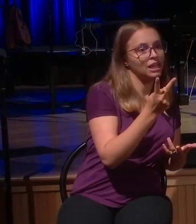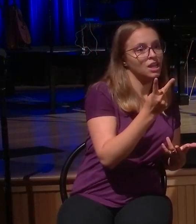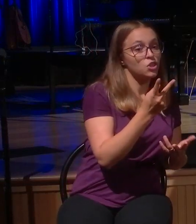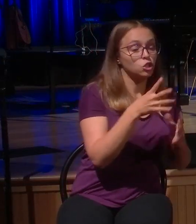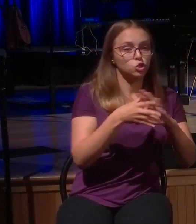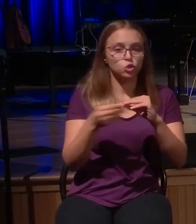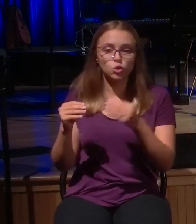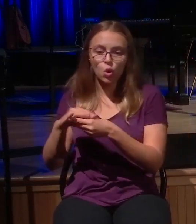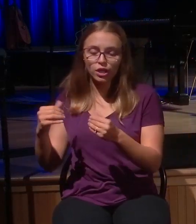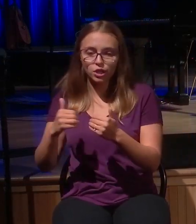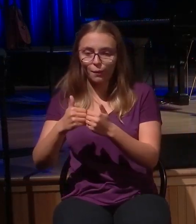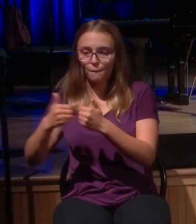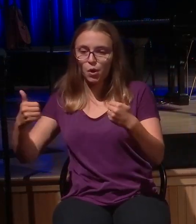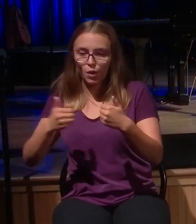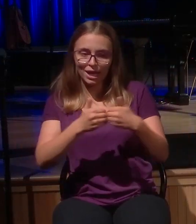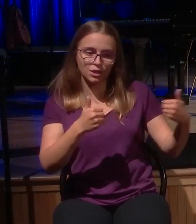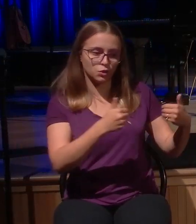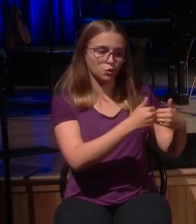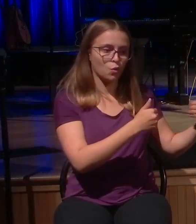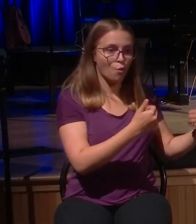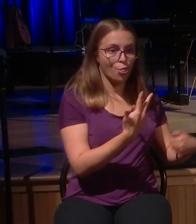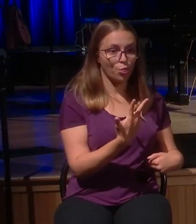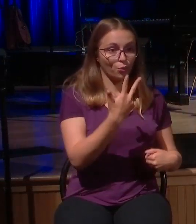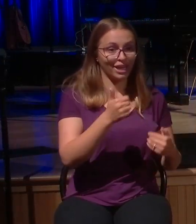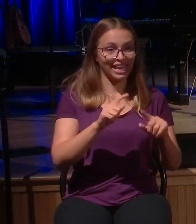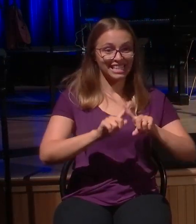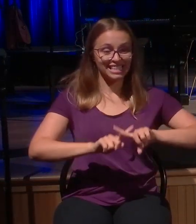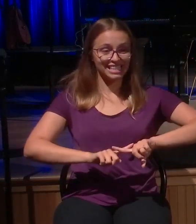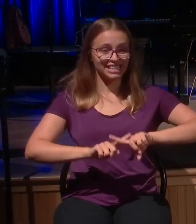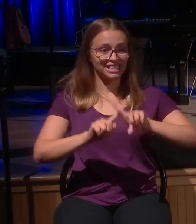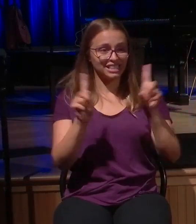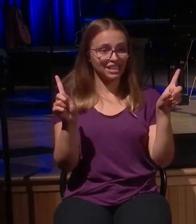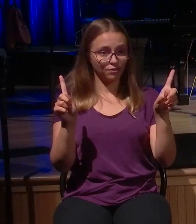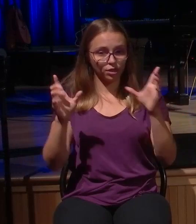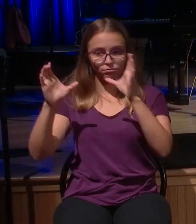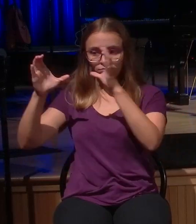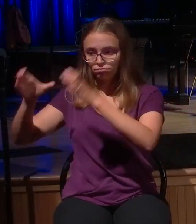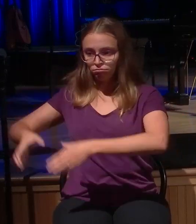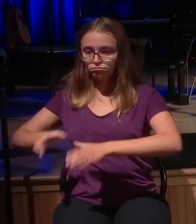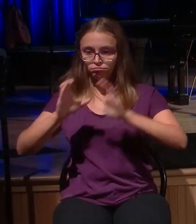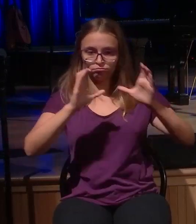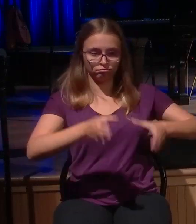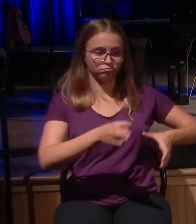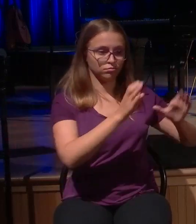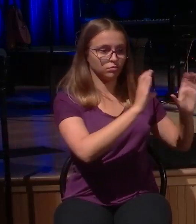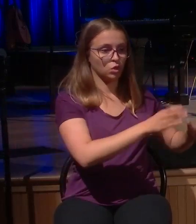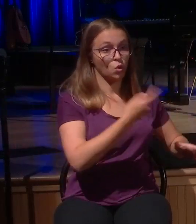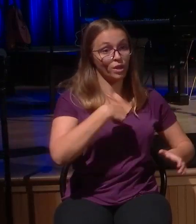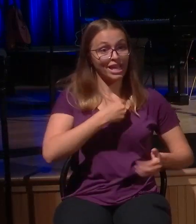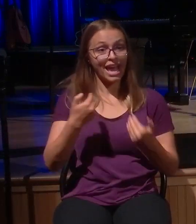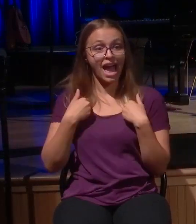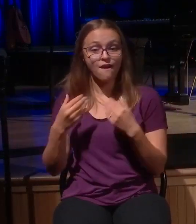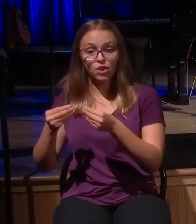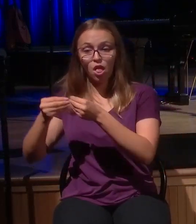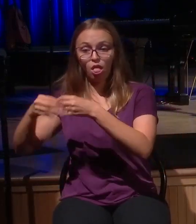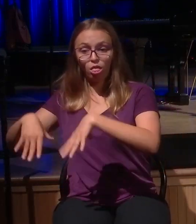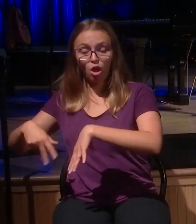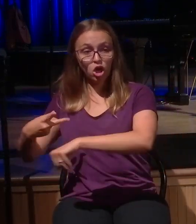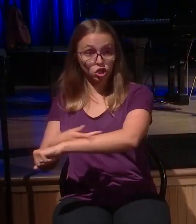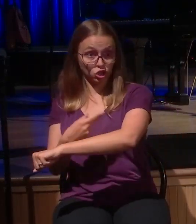up into three unique categories. And here we have it. Your Bibles are open. We have the lost sheep, second story, the lost